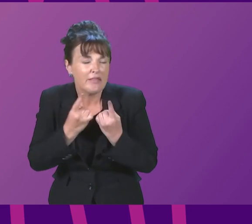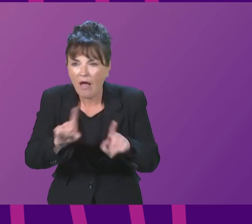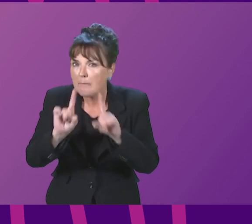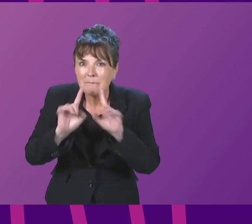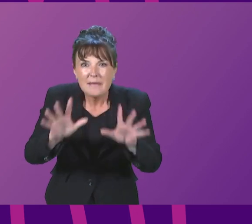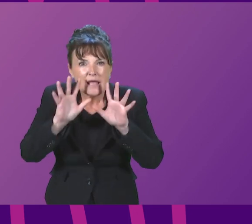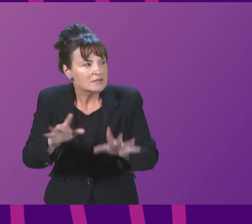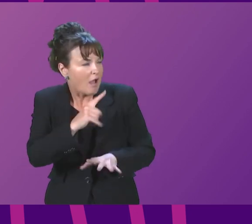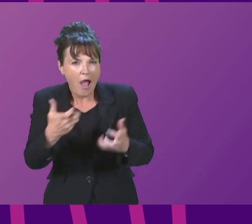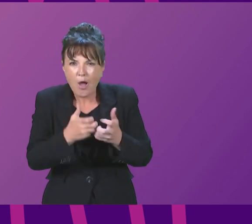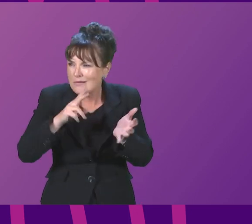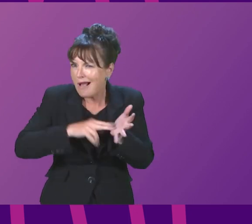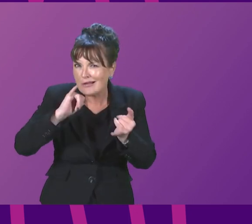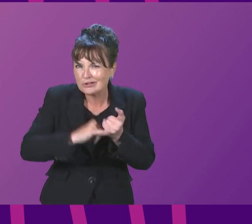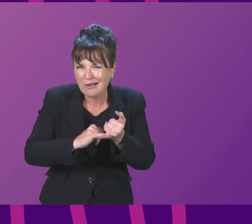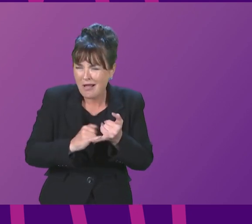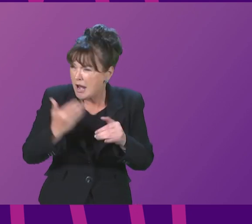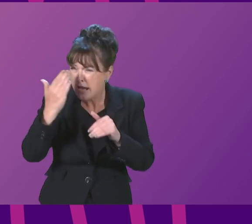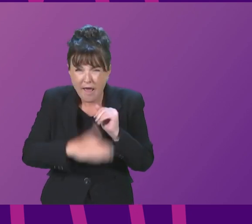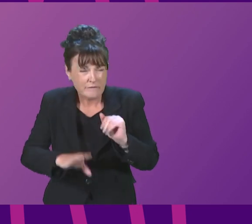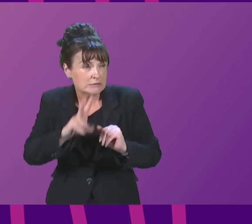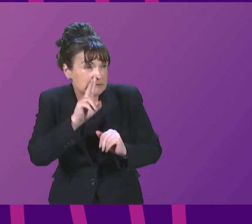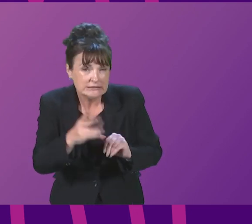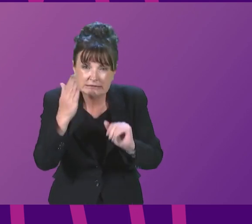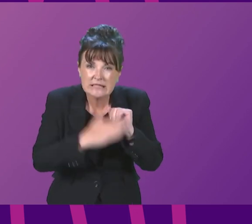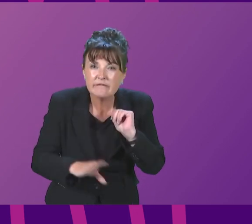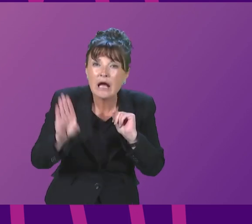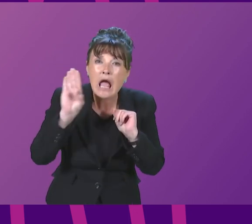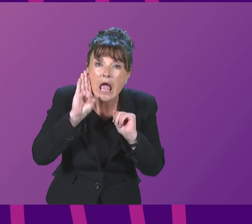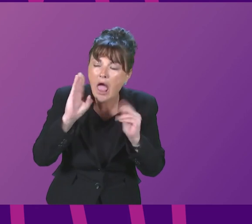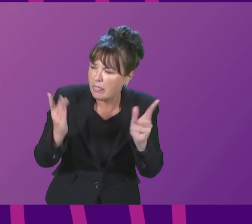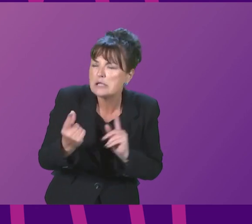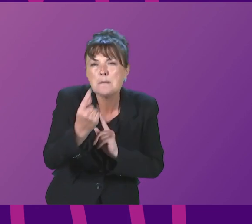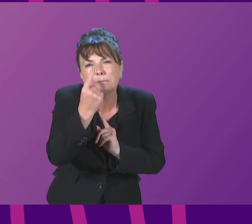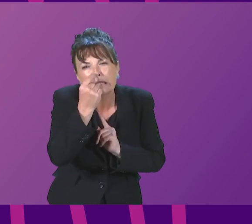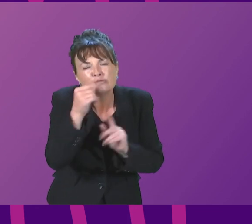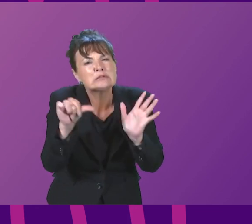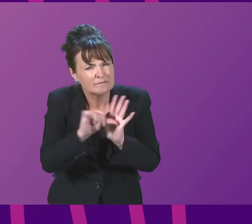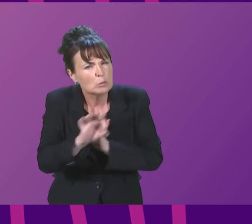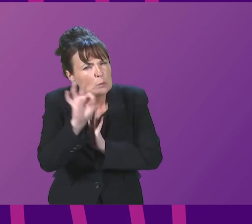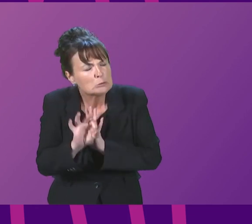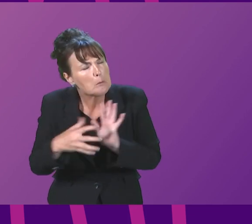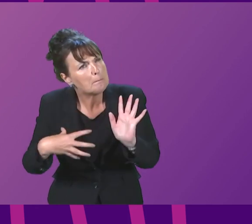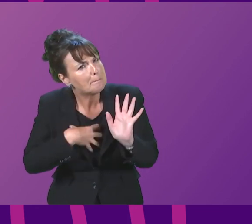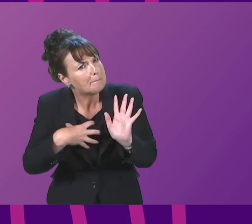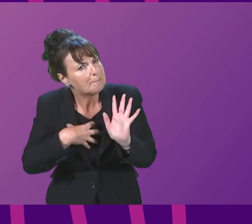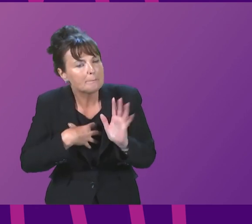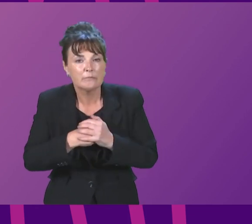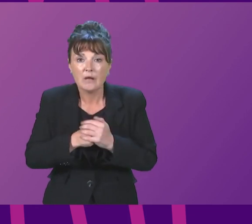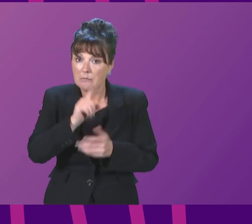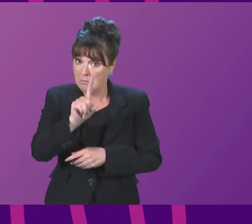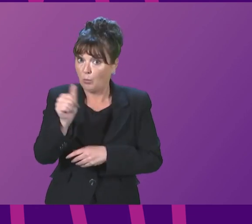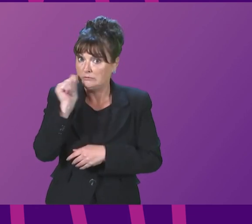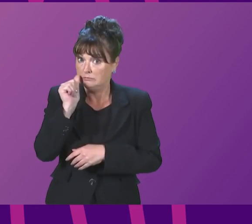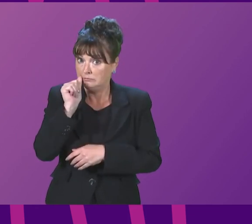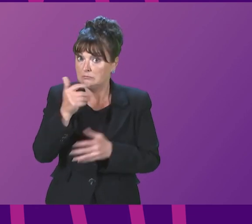how often Nicola Sturgeon has never seen or never heard anything that is potentially a difficult question. But we know there